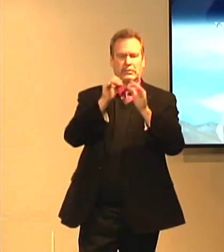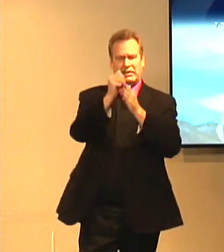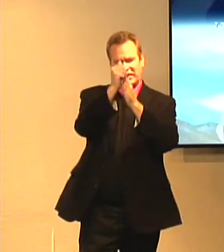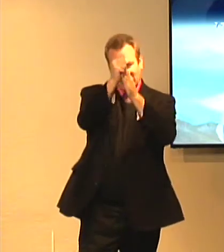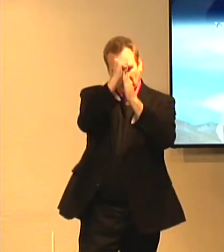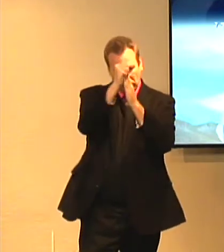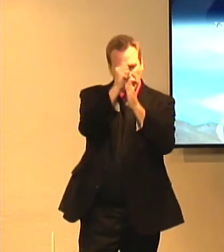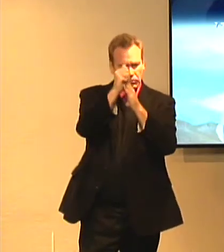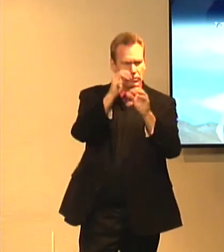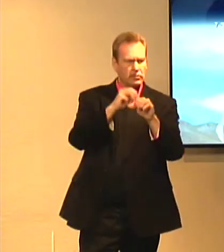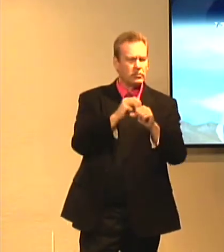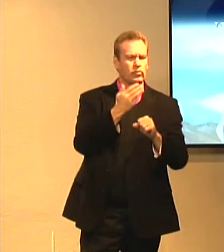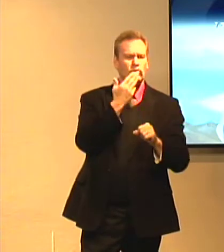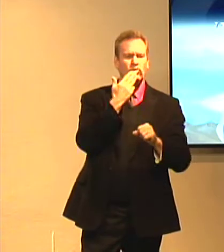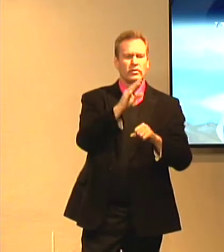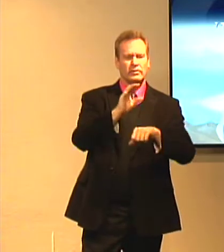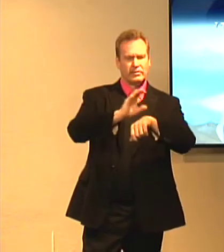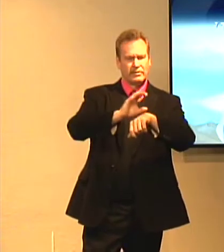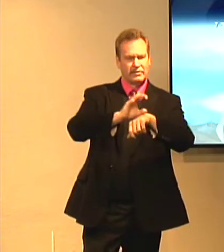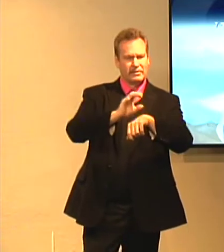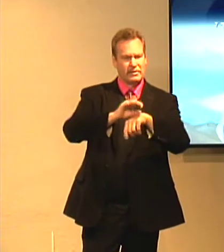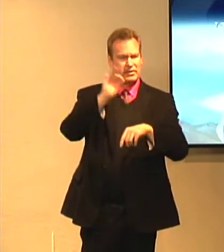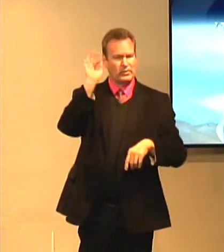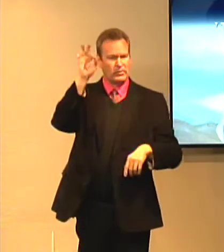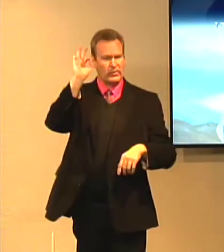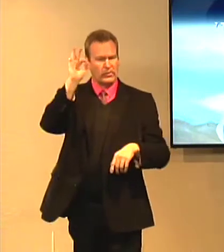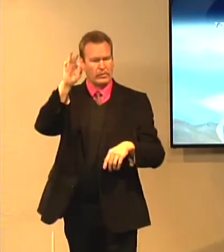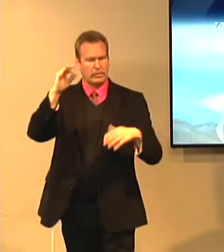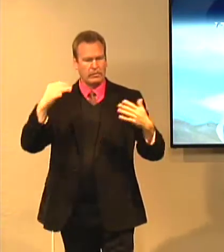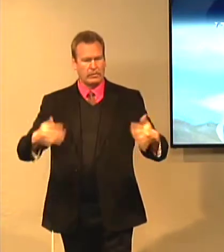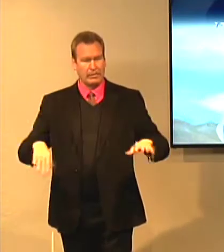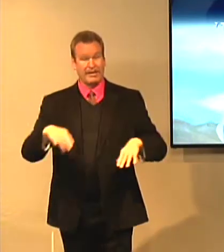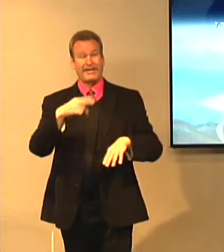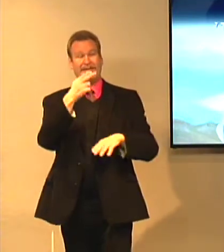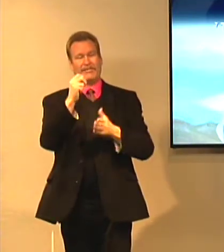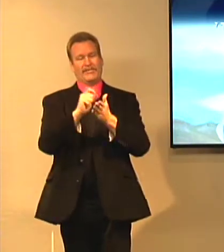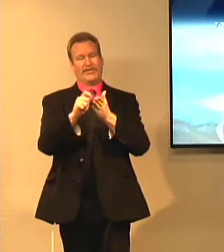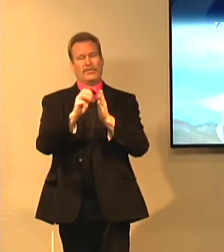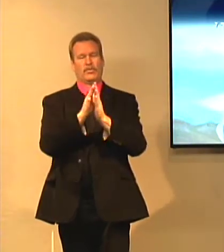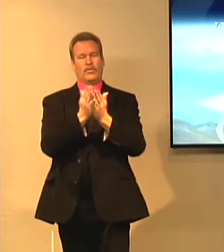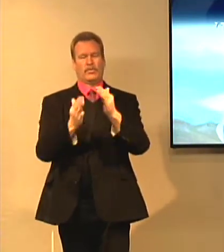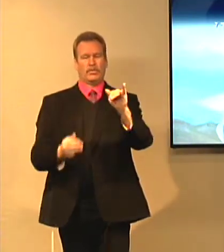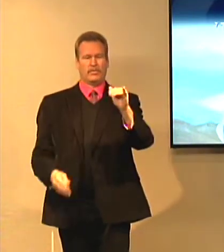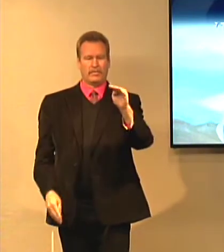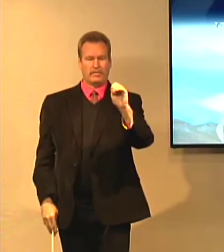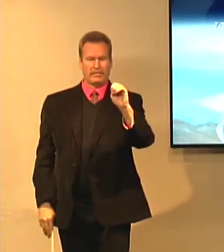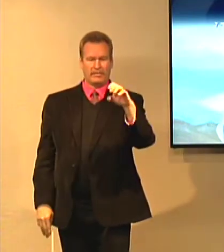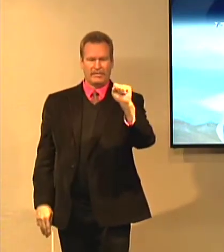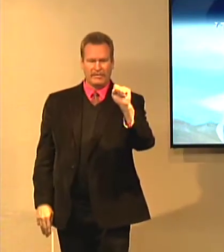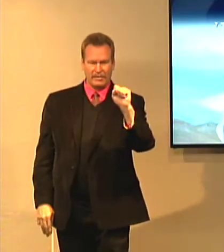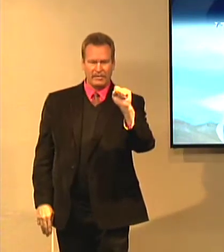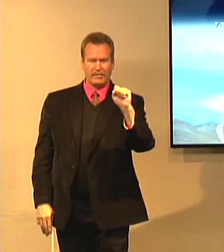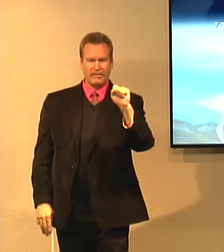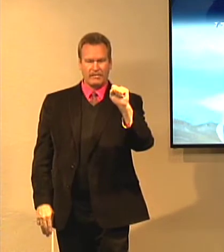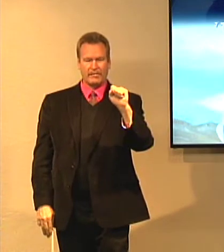So this is really, James had become a really important leader in the city of Jerusalem. And then he went to James.